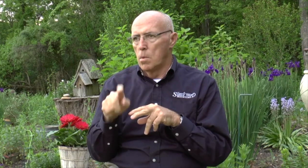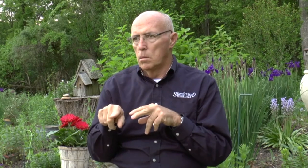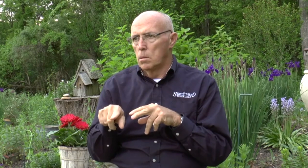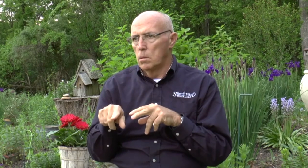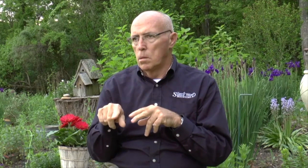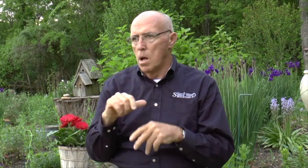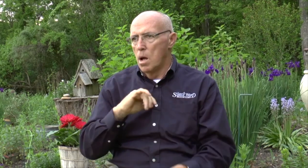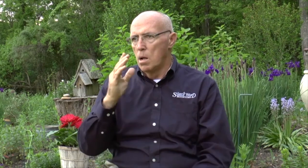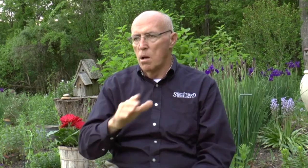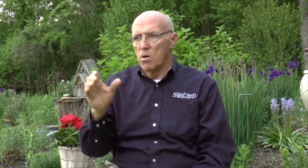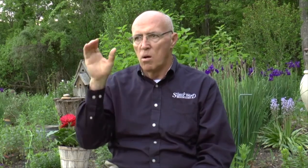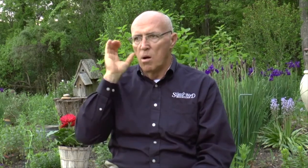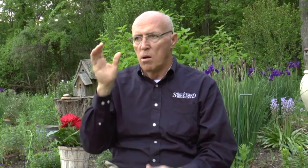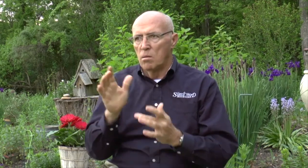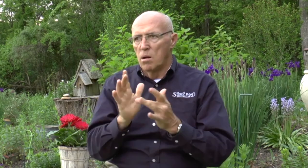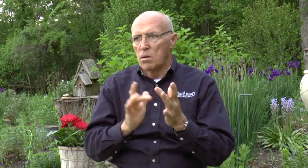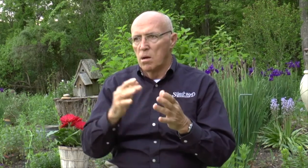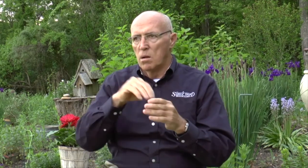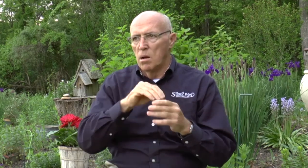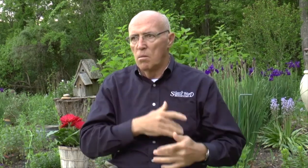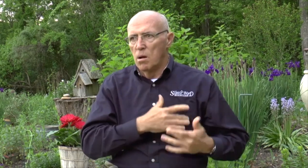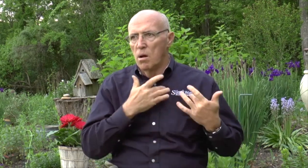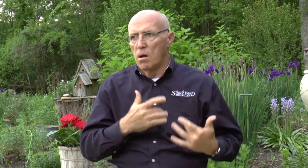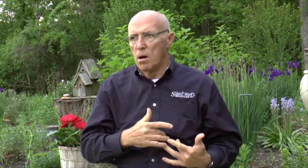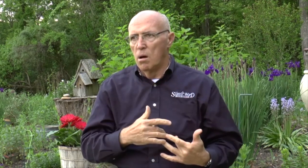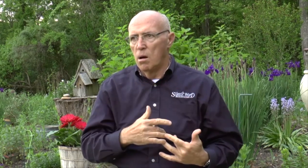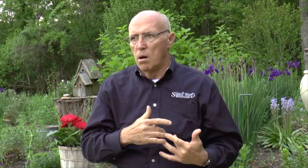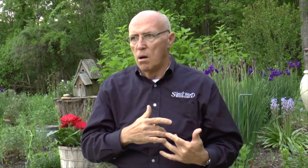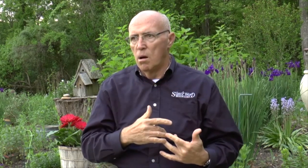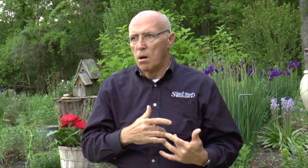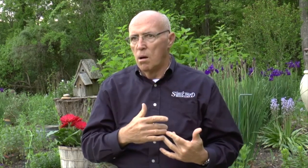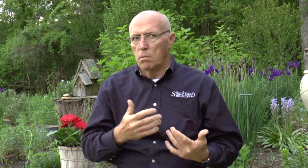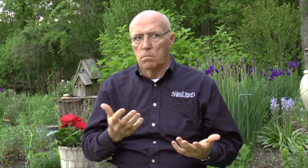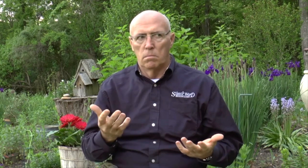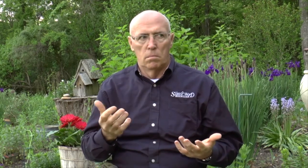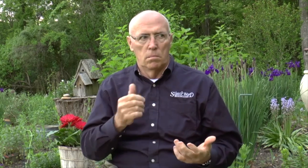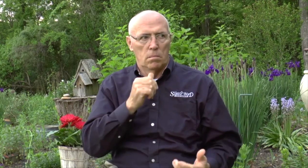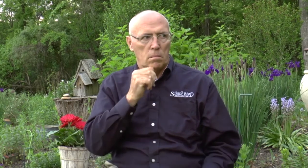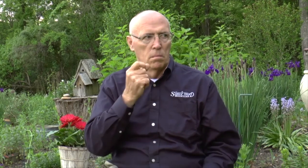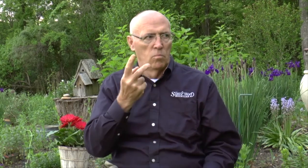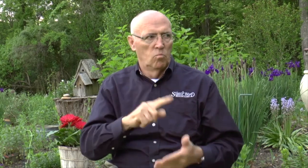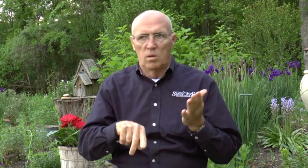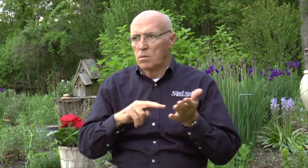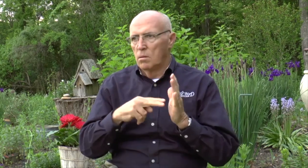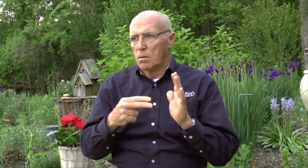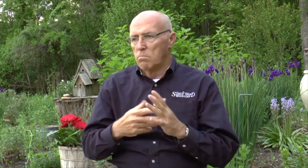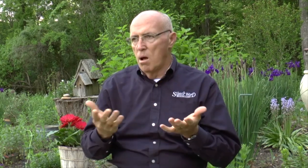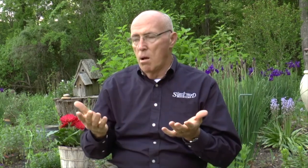And I said, what? I never heard that before. Ask Jesus into my heart? I don't know